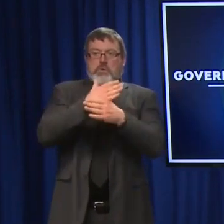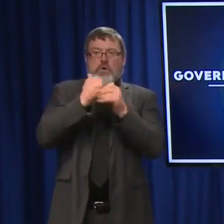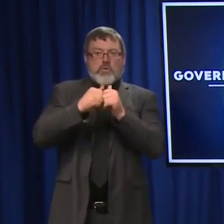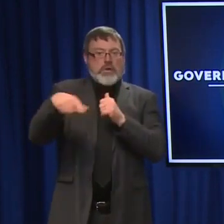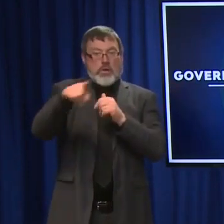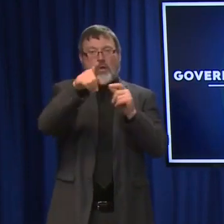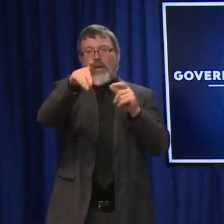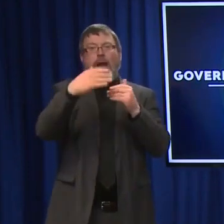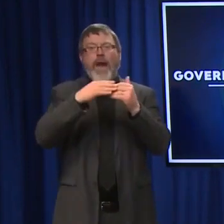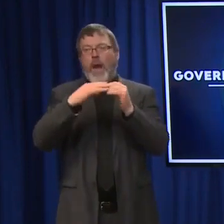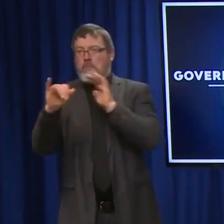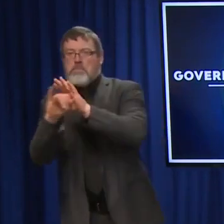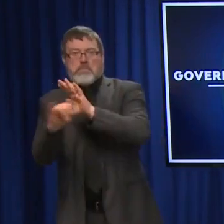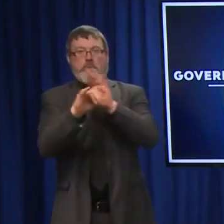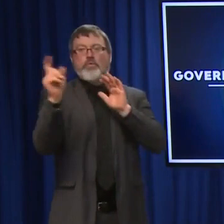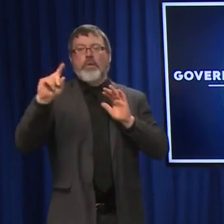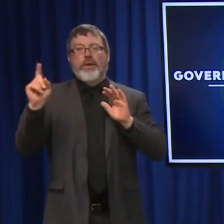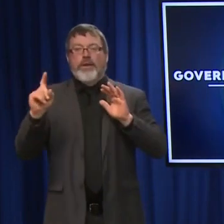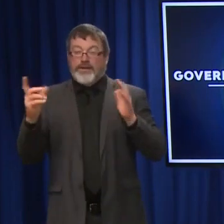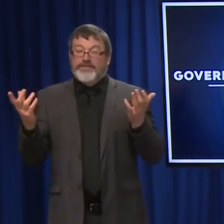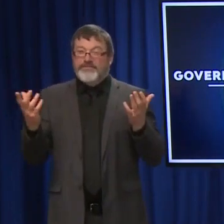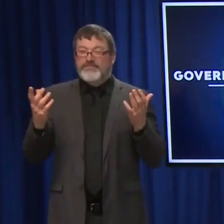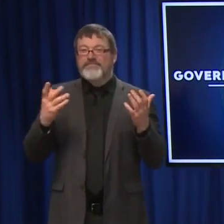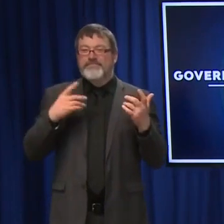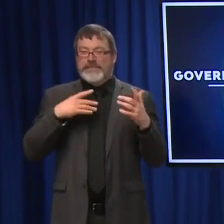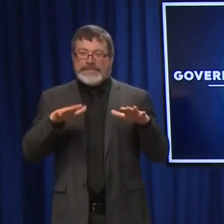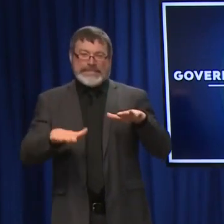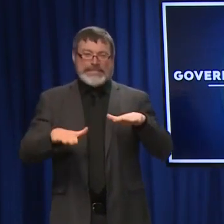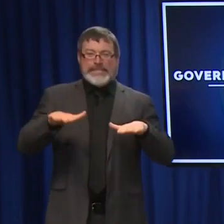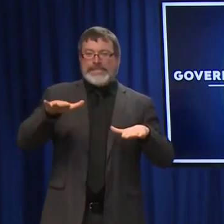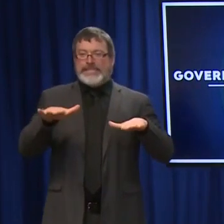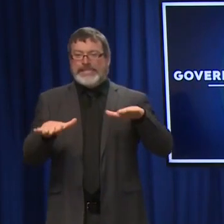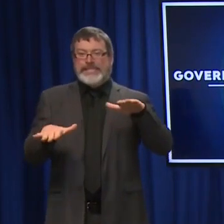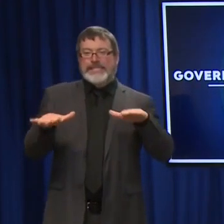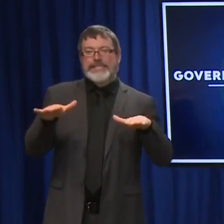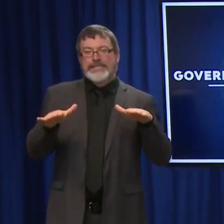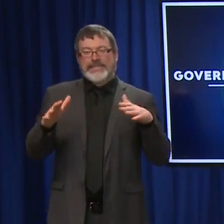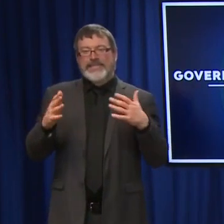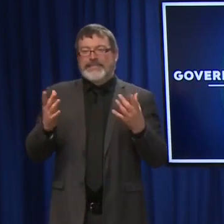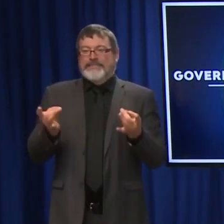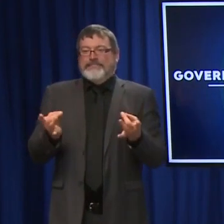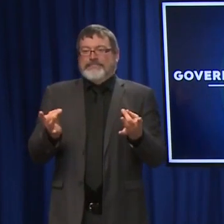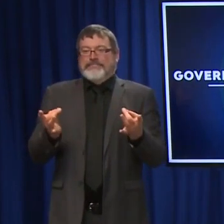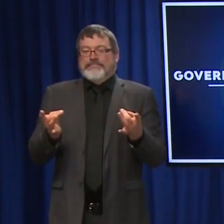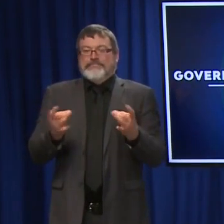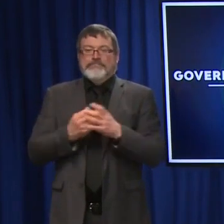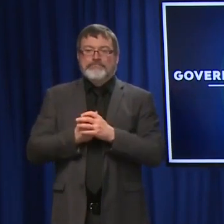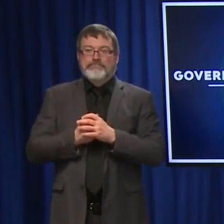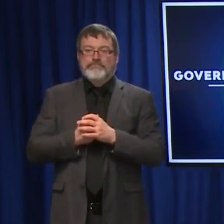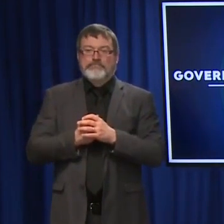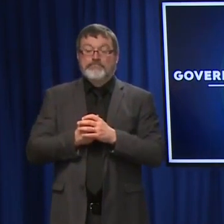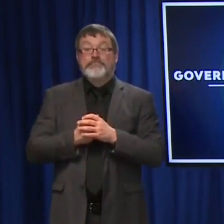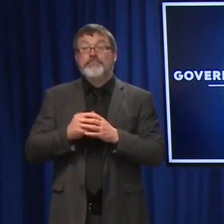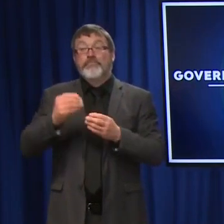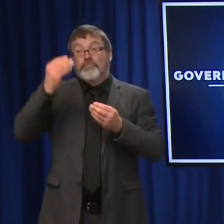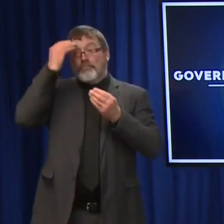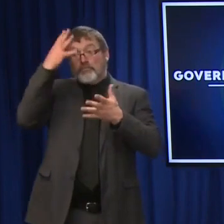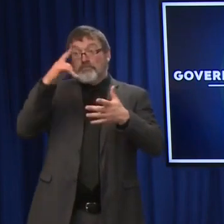identify, but we give the public what they're looking for. Most of the things on that hospital report that can be publicly